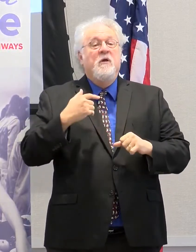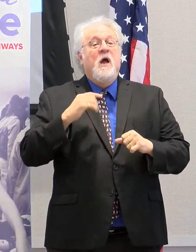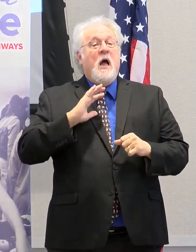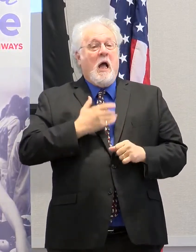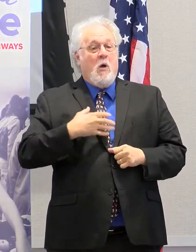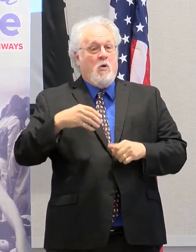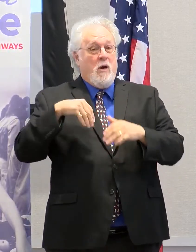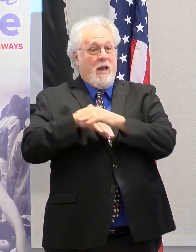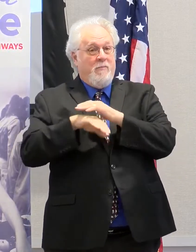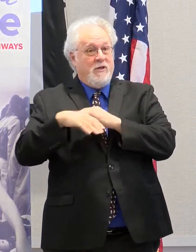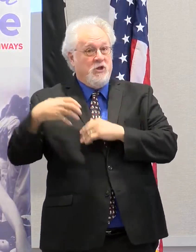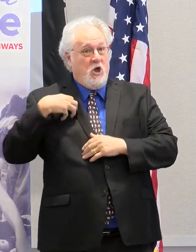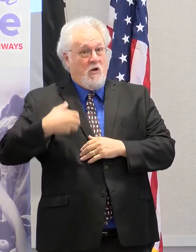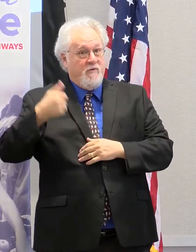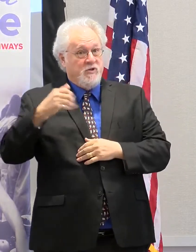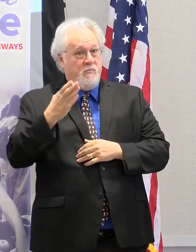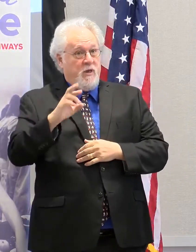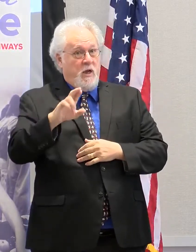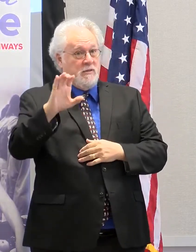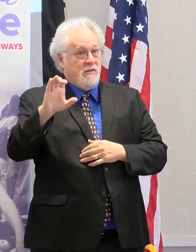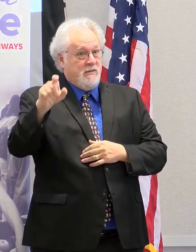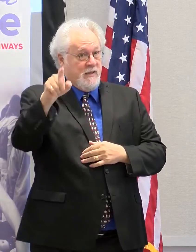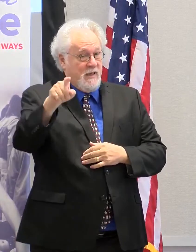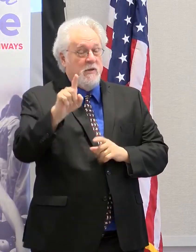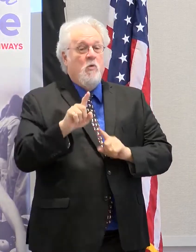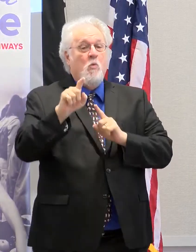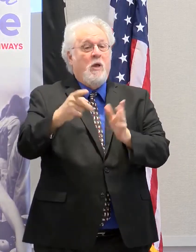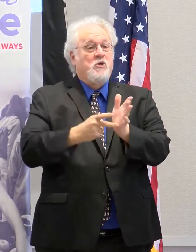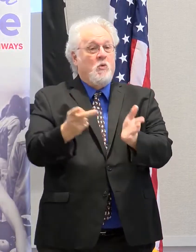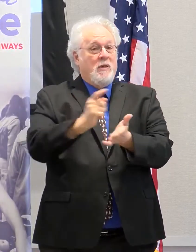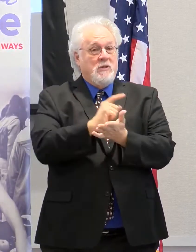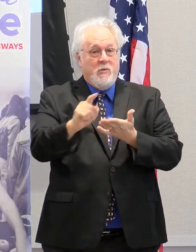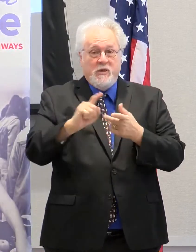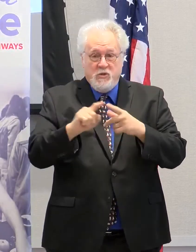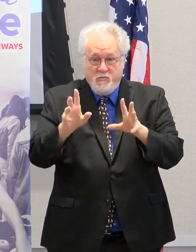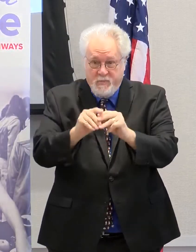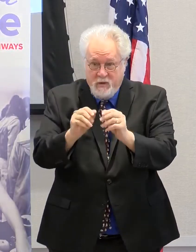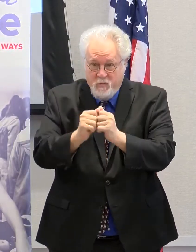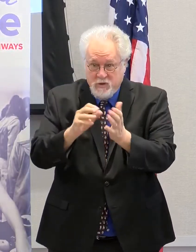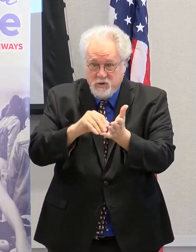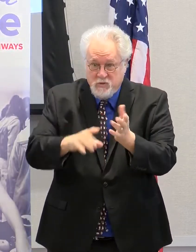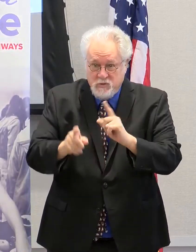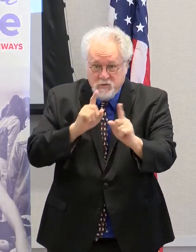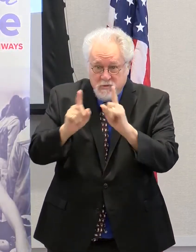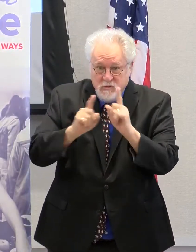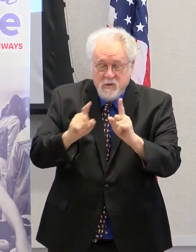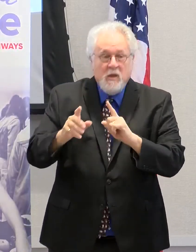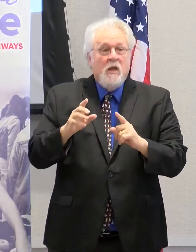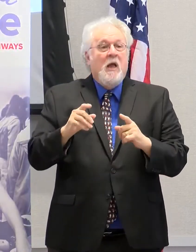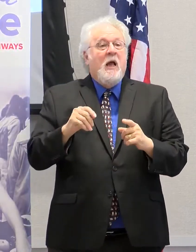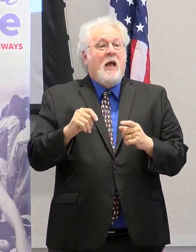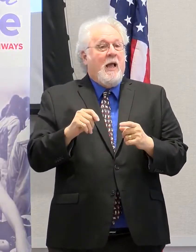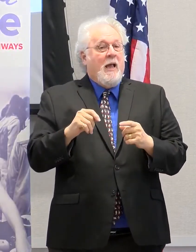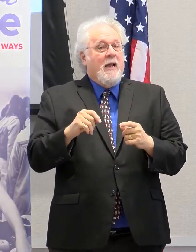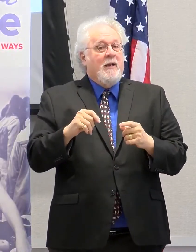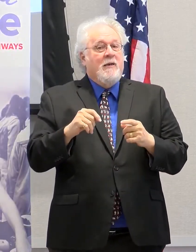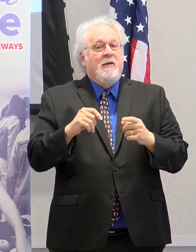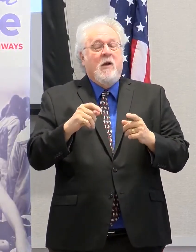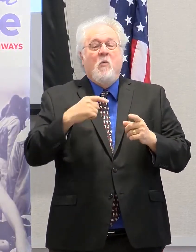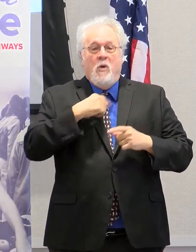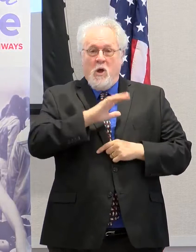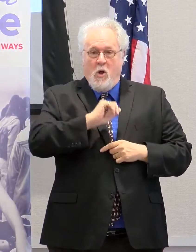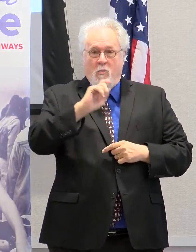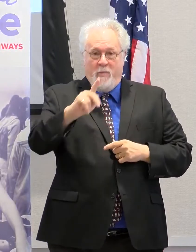officer at Baton Rouge Community College at least twice a week to meet directly with students, and, Chancellor, they'll be back when we can be